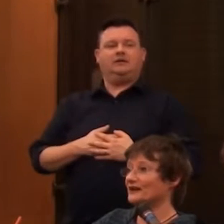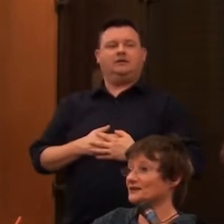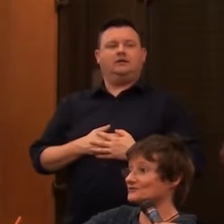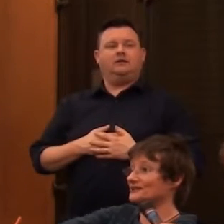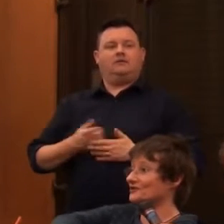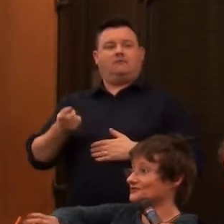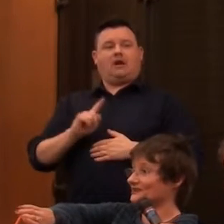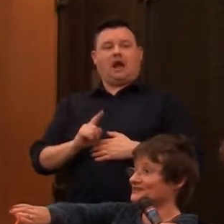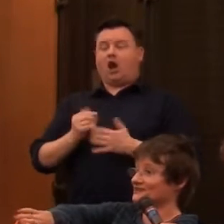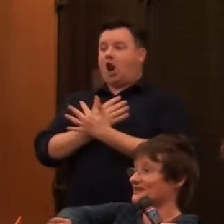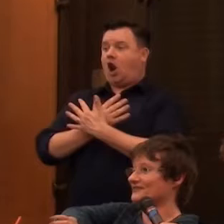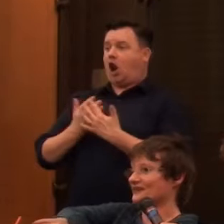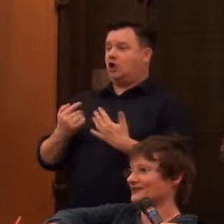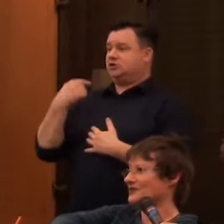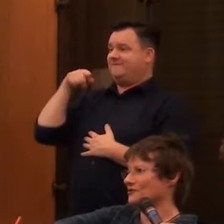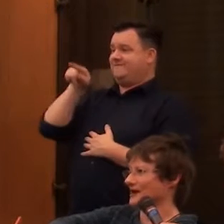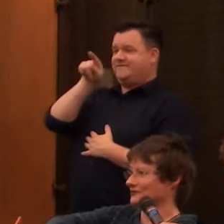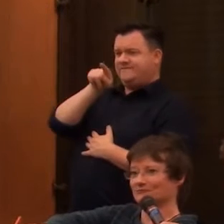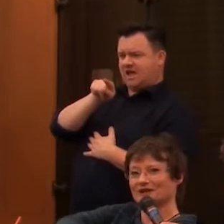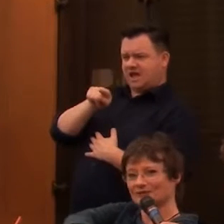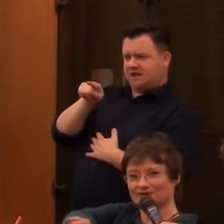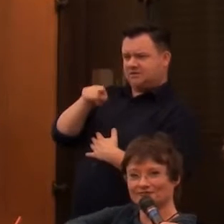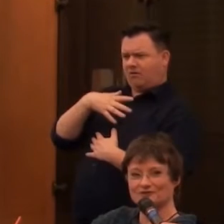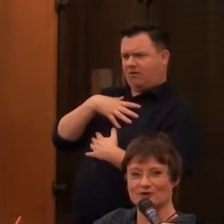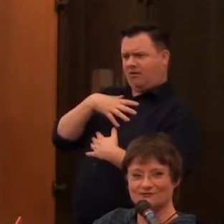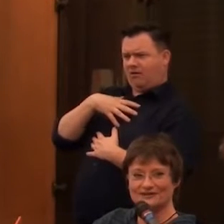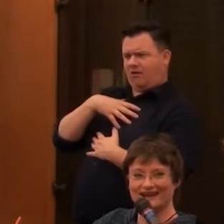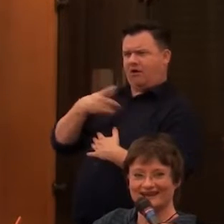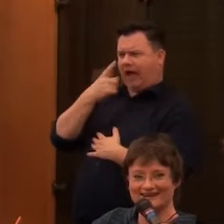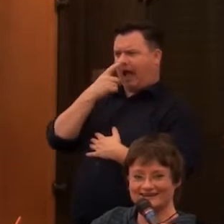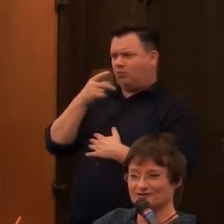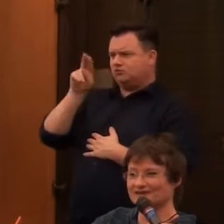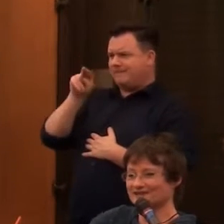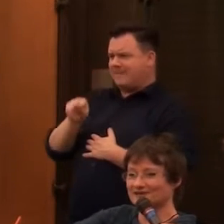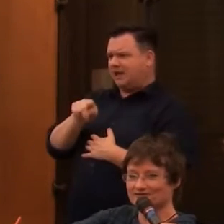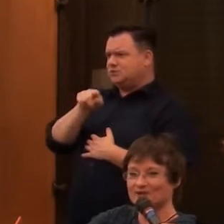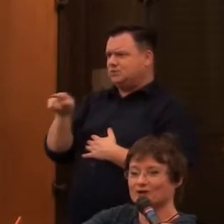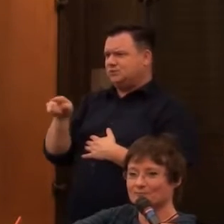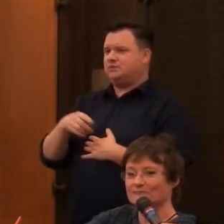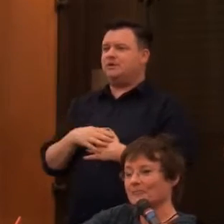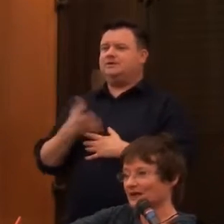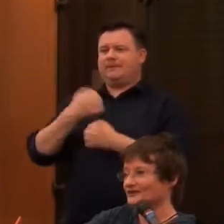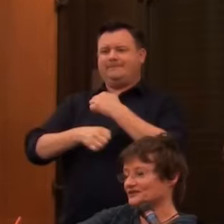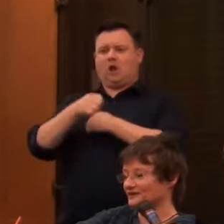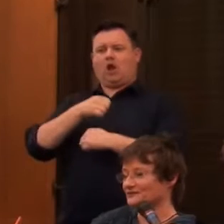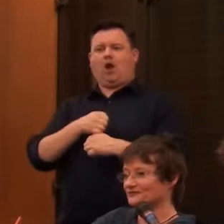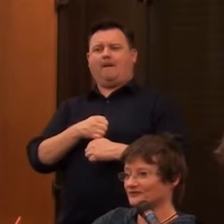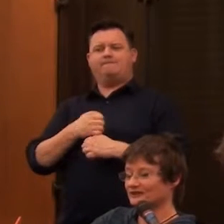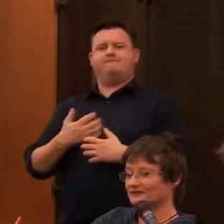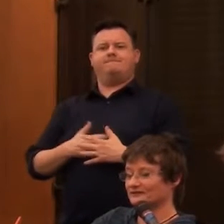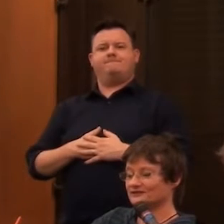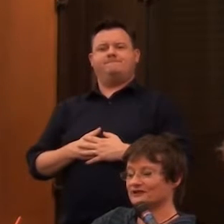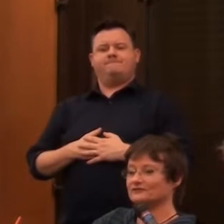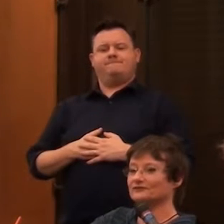And obviously lots of faces in here that I think, well, let's put a few more in there. So it's kind of become this kind